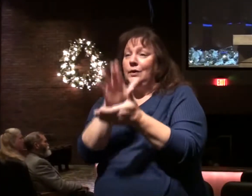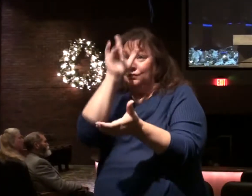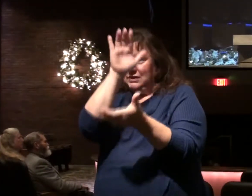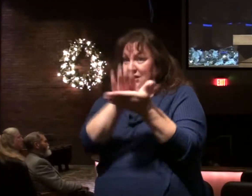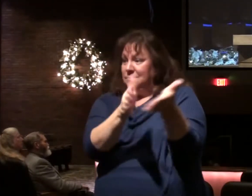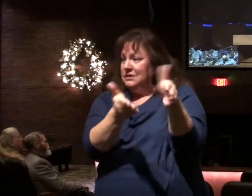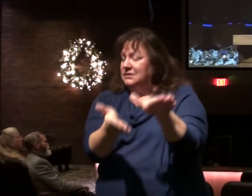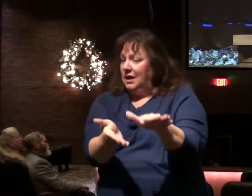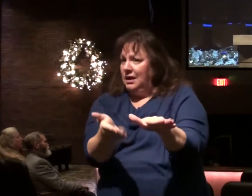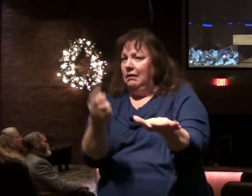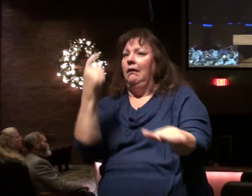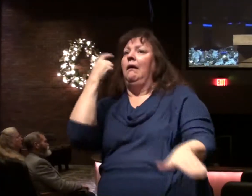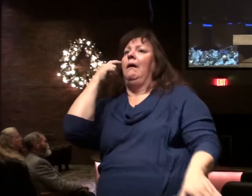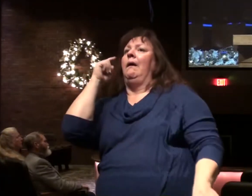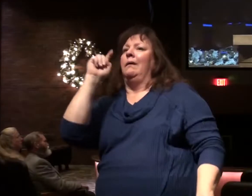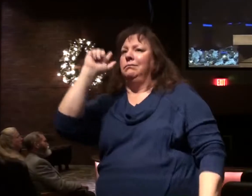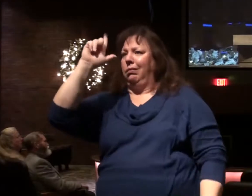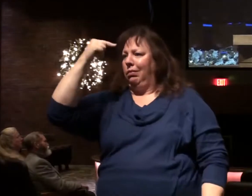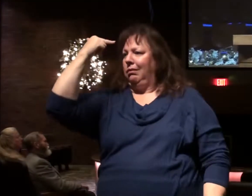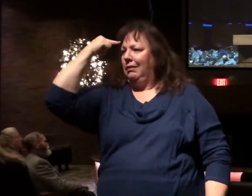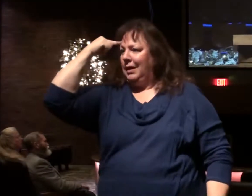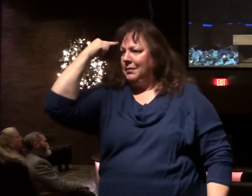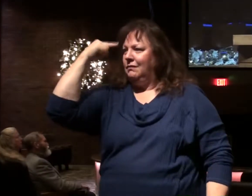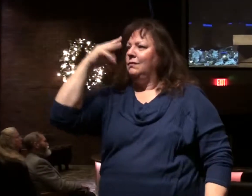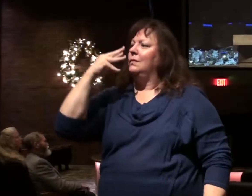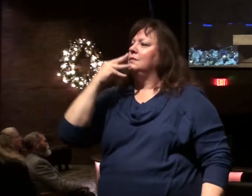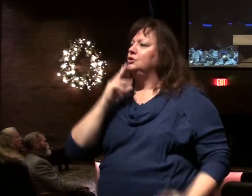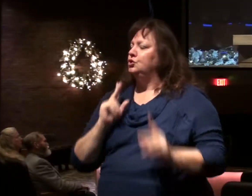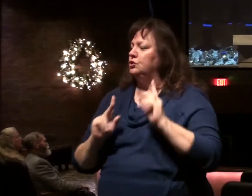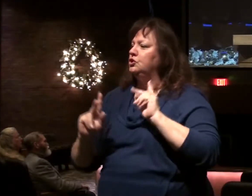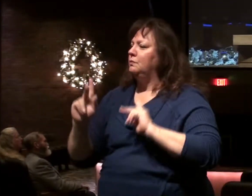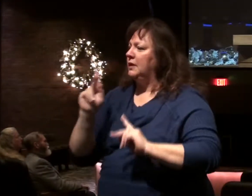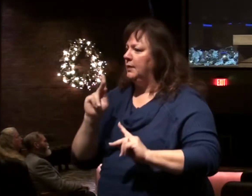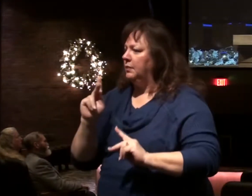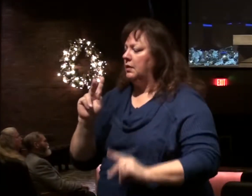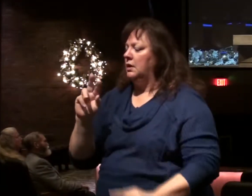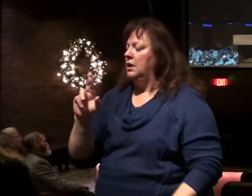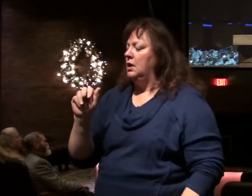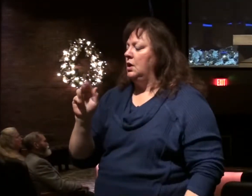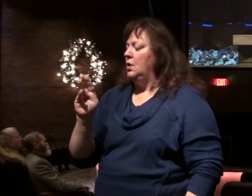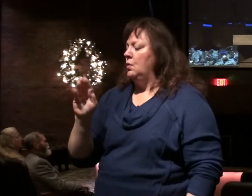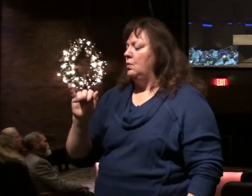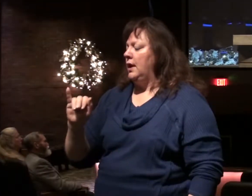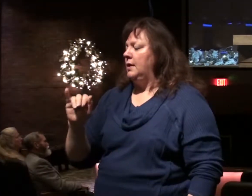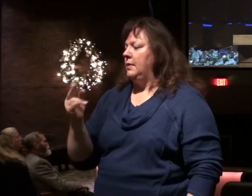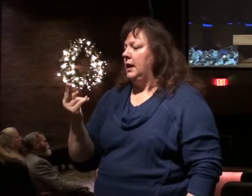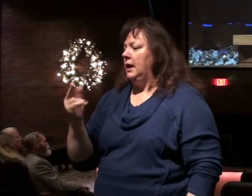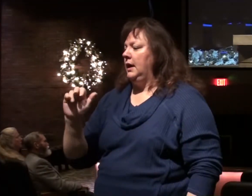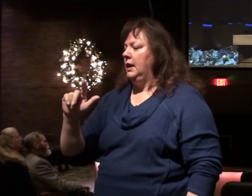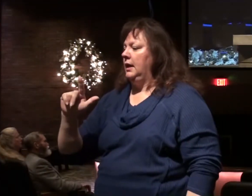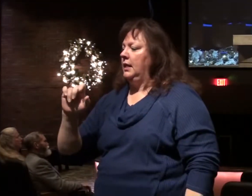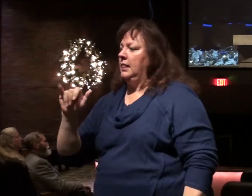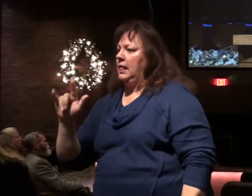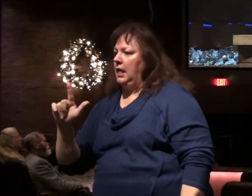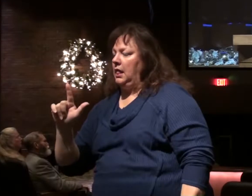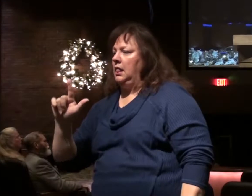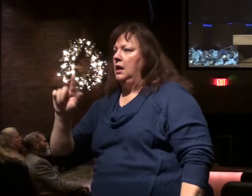is recognized as the capital of the Jewish people. Rabbi Hillel Weiss,